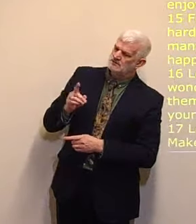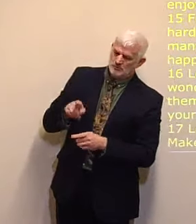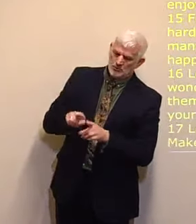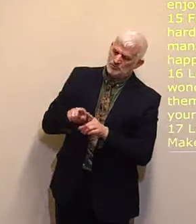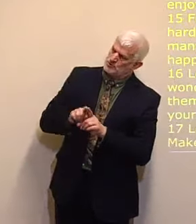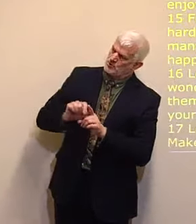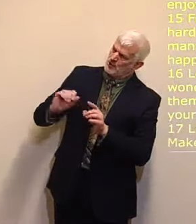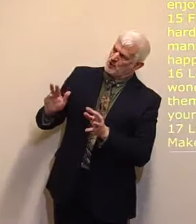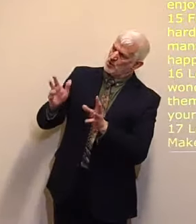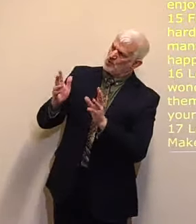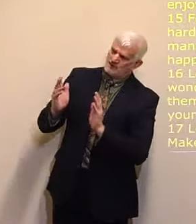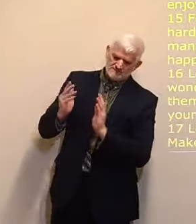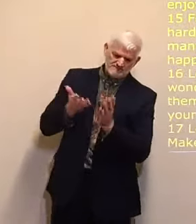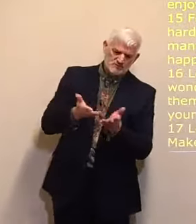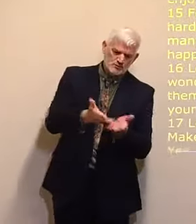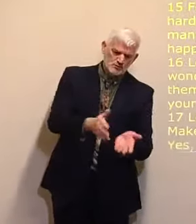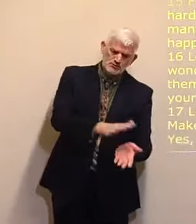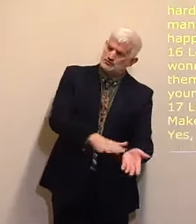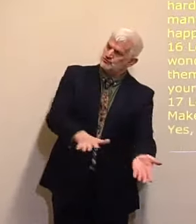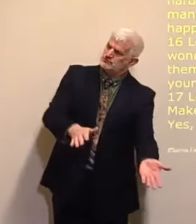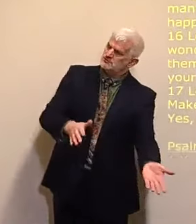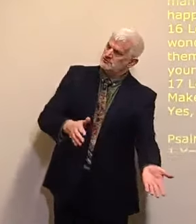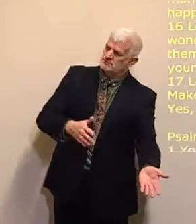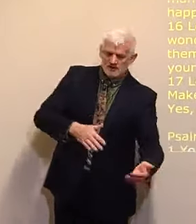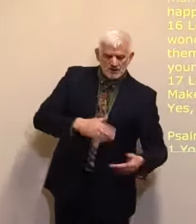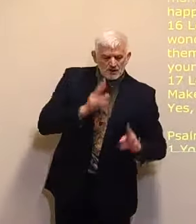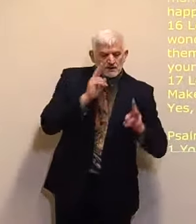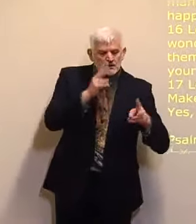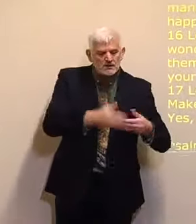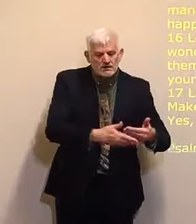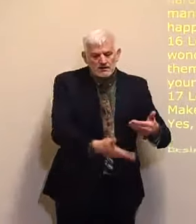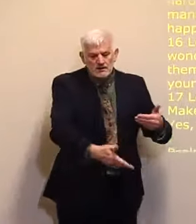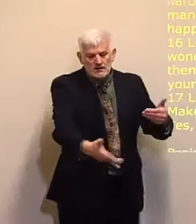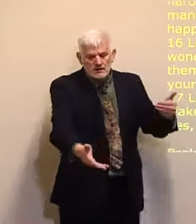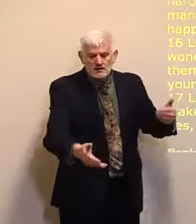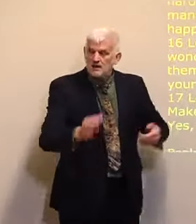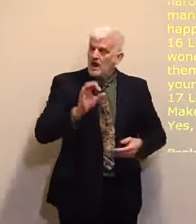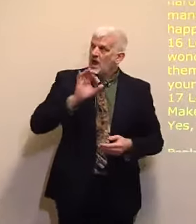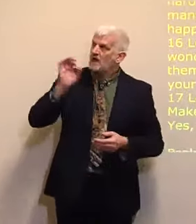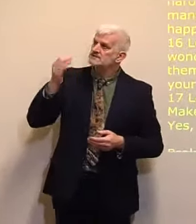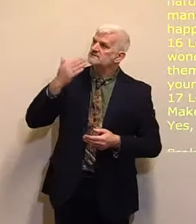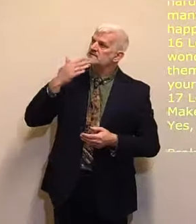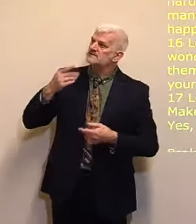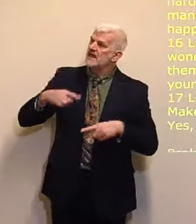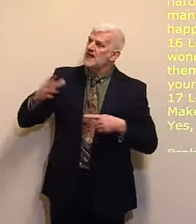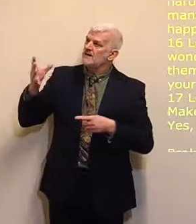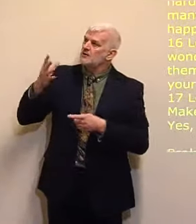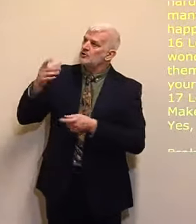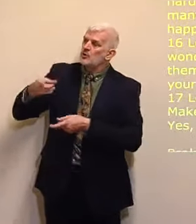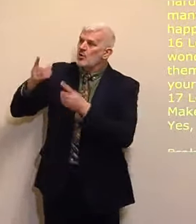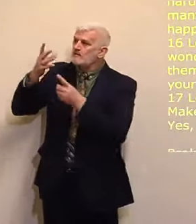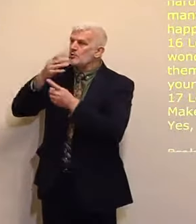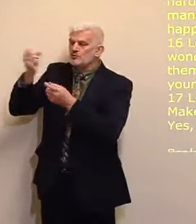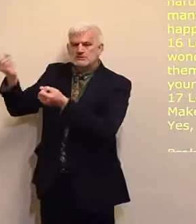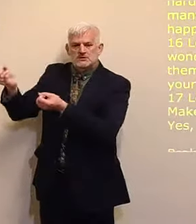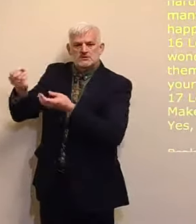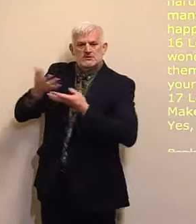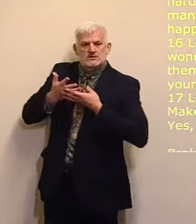And let the beauty of the Lord our God be upon us And establish thou the work of our hands upon us